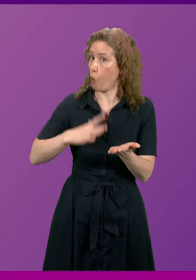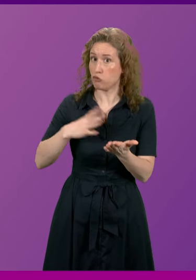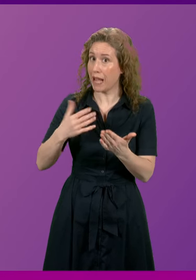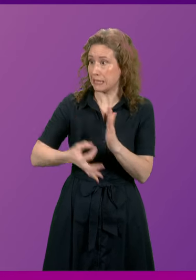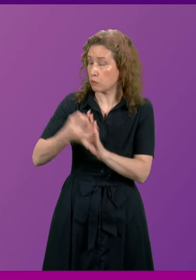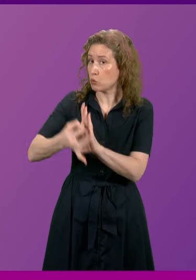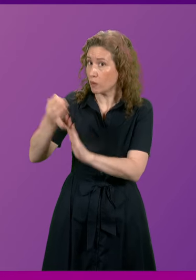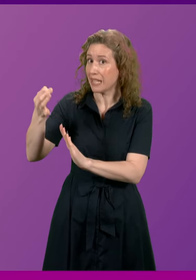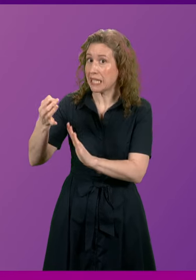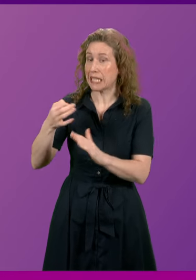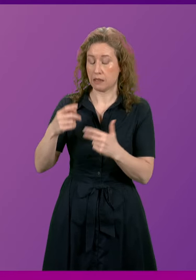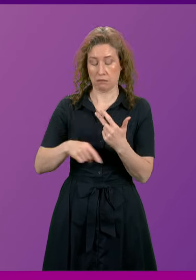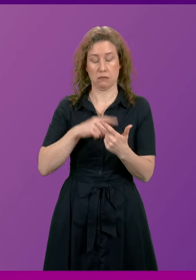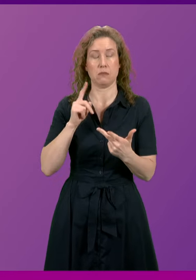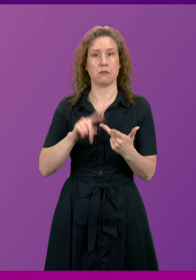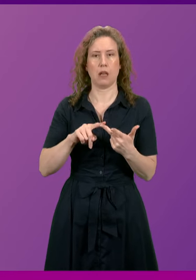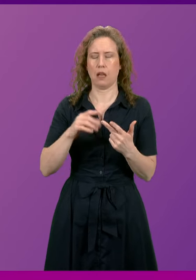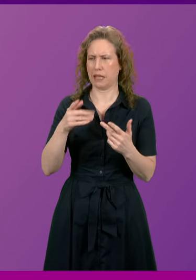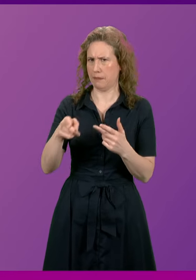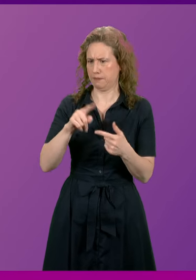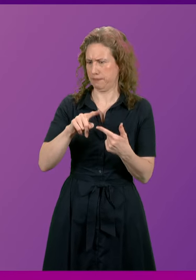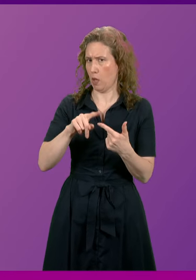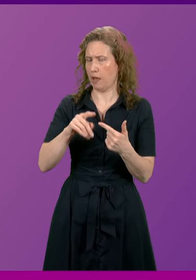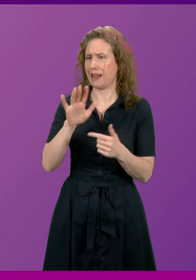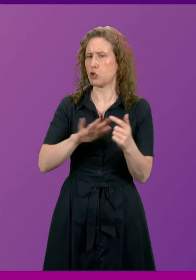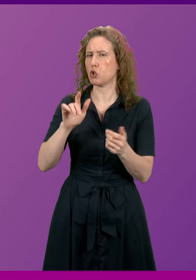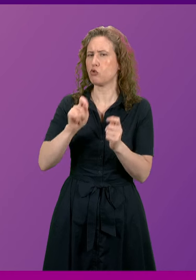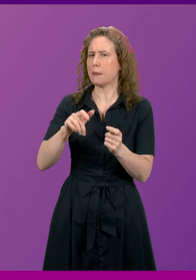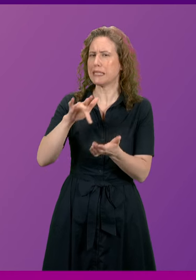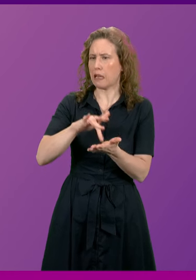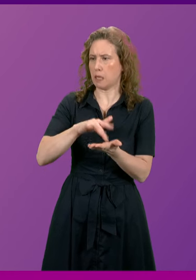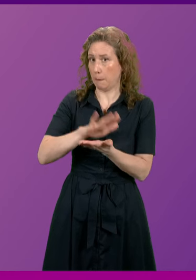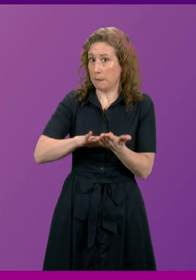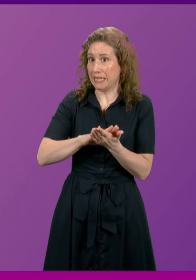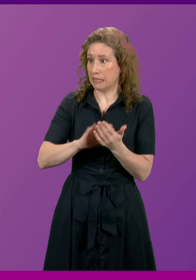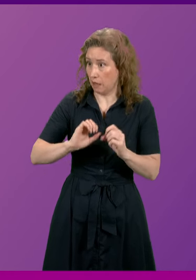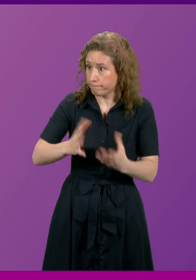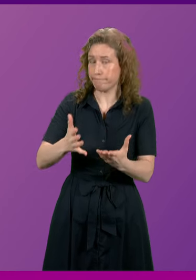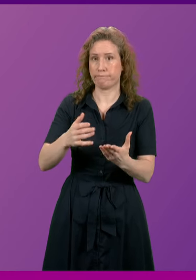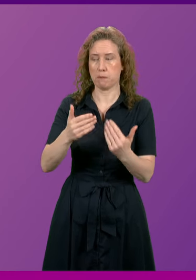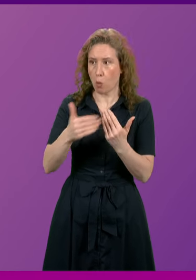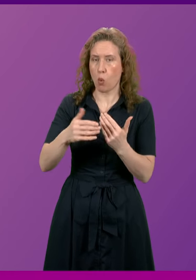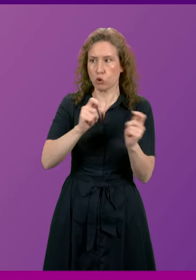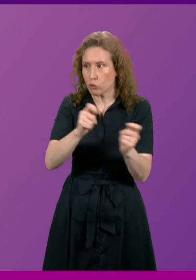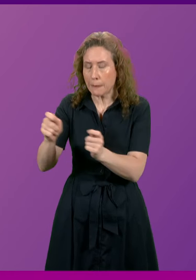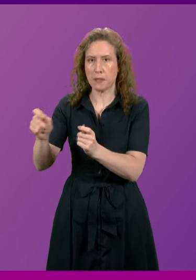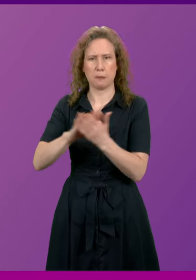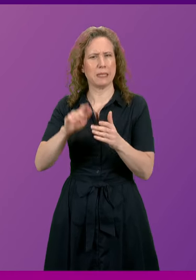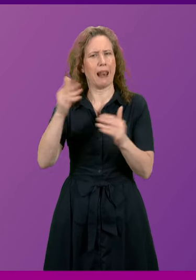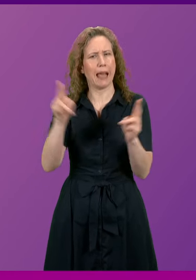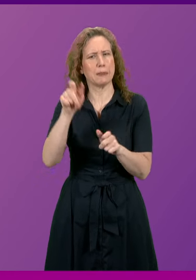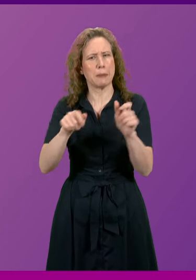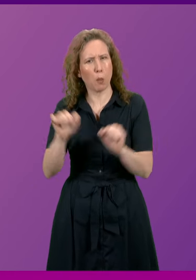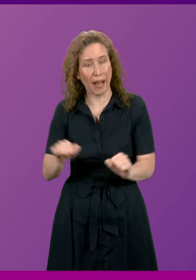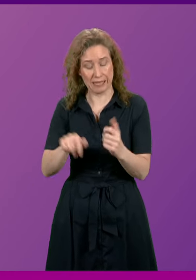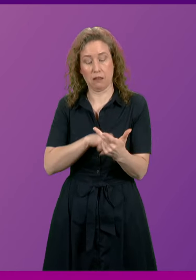impact in this activity and which are producing some of that welcome level of increased activity, combined with